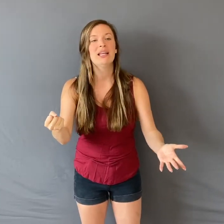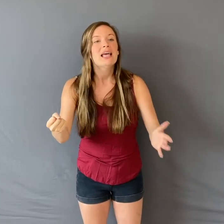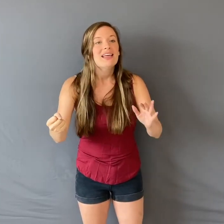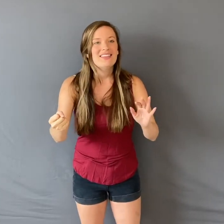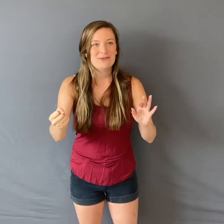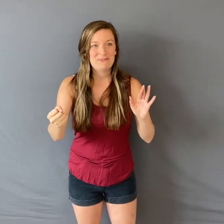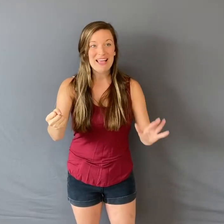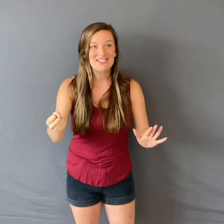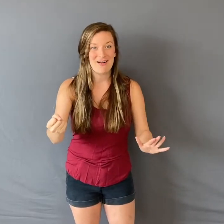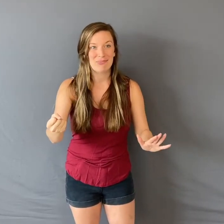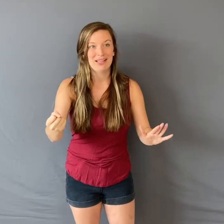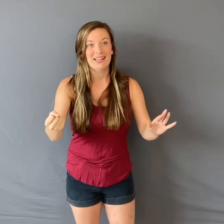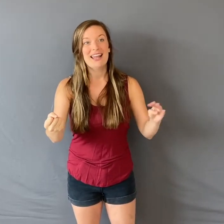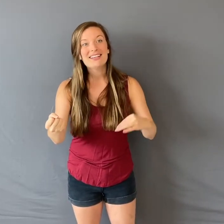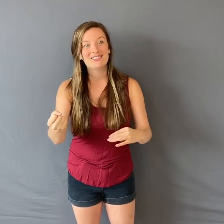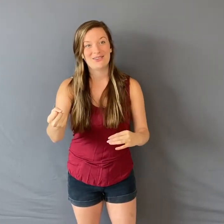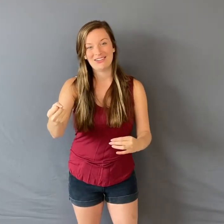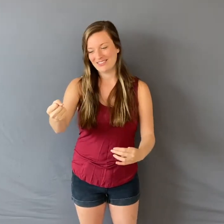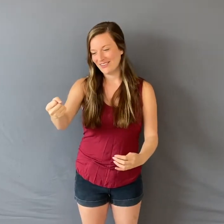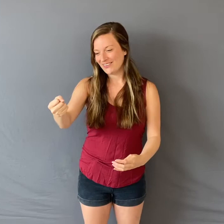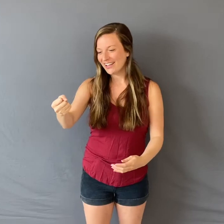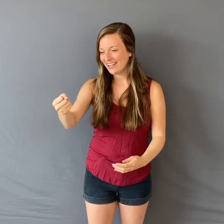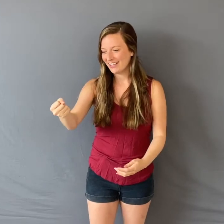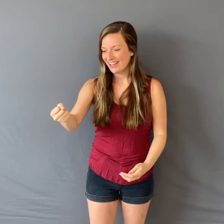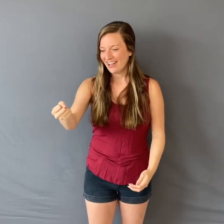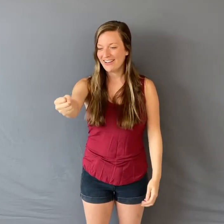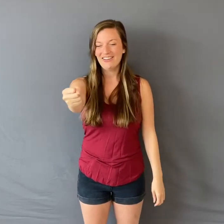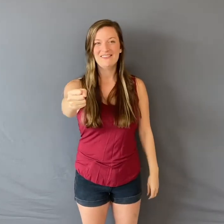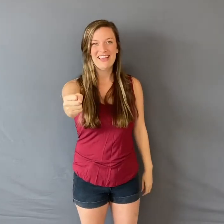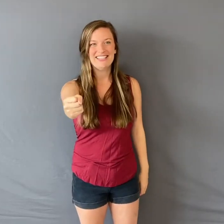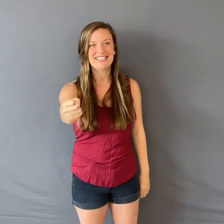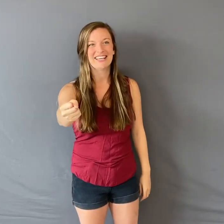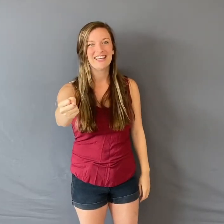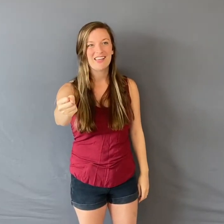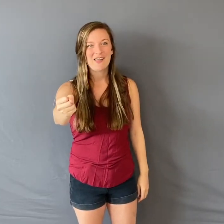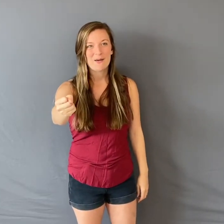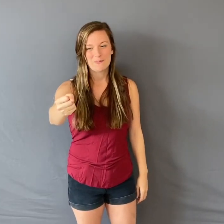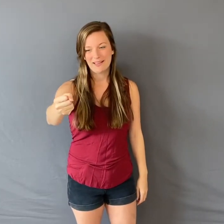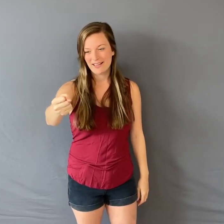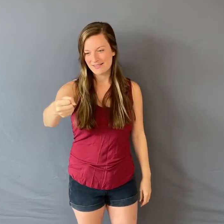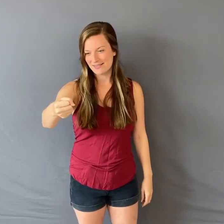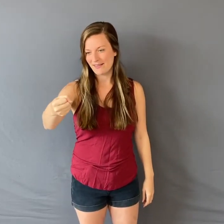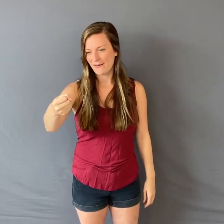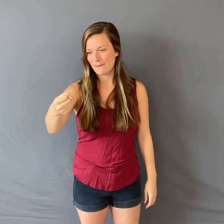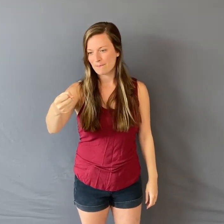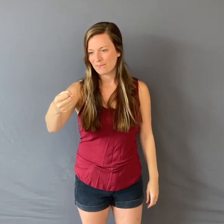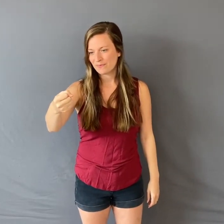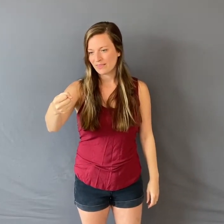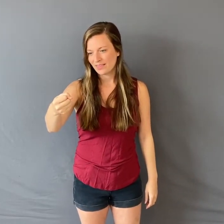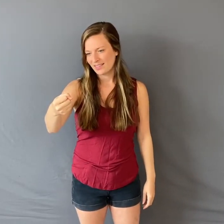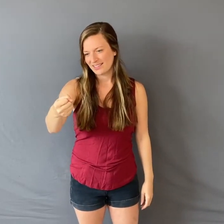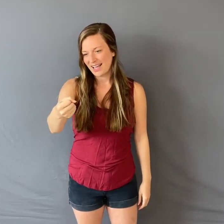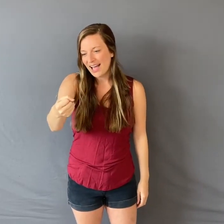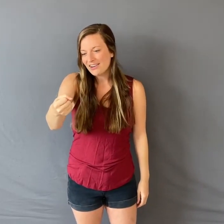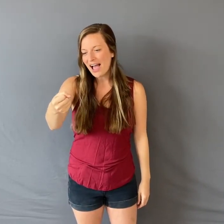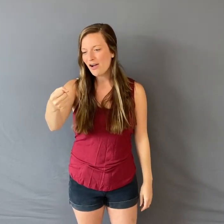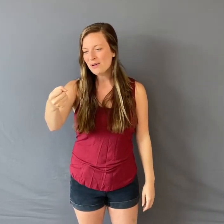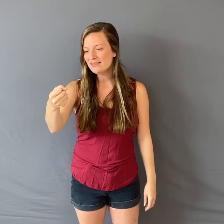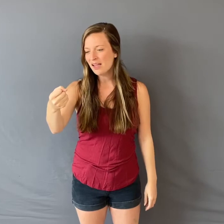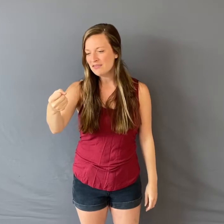there's a pet shop next door So I got you a fish Because I always loved